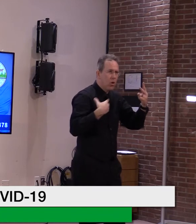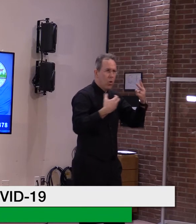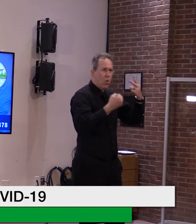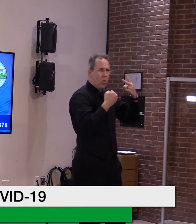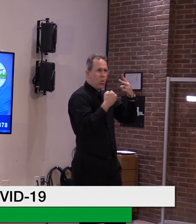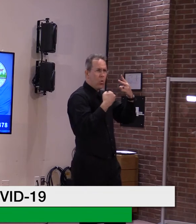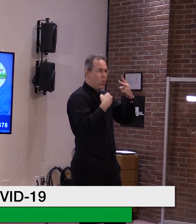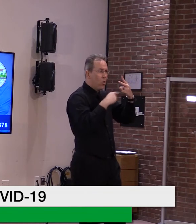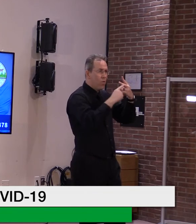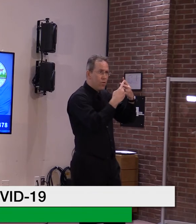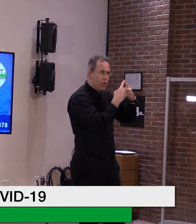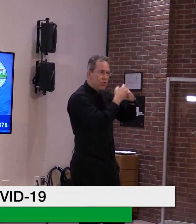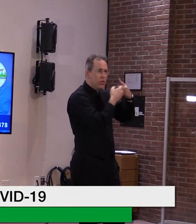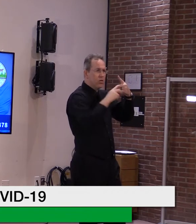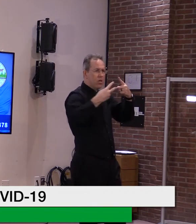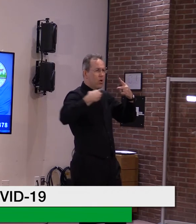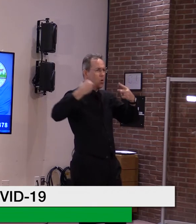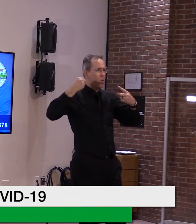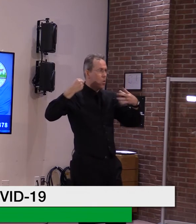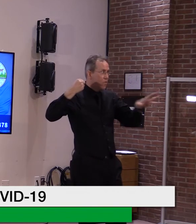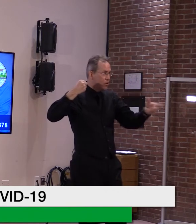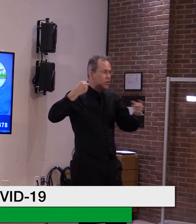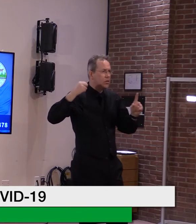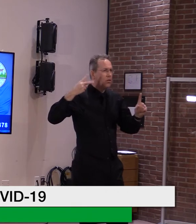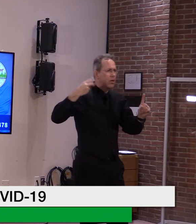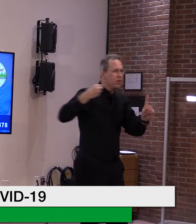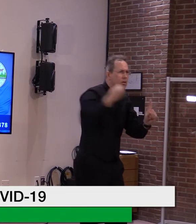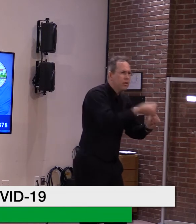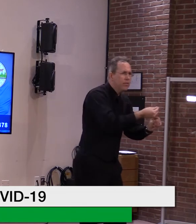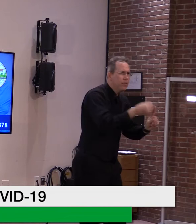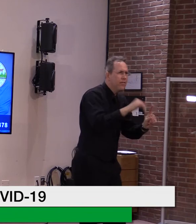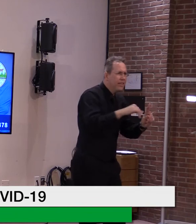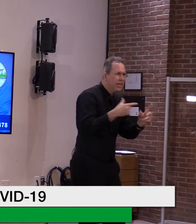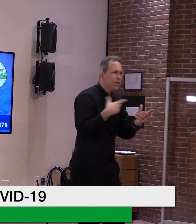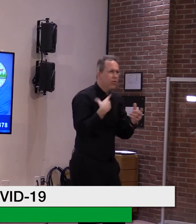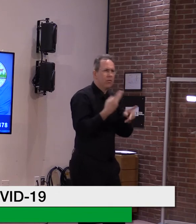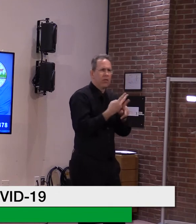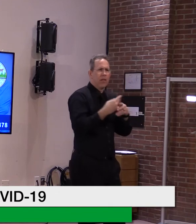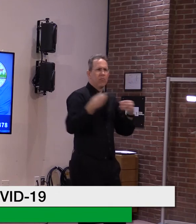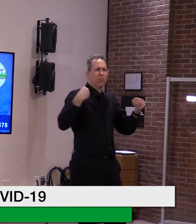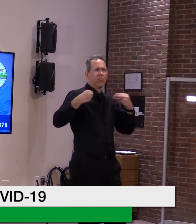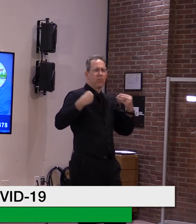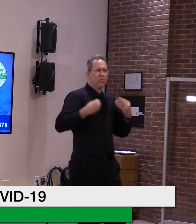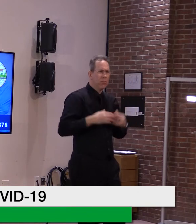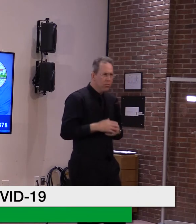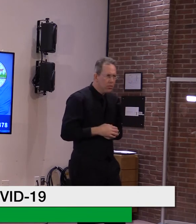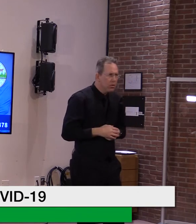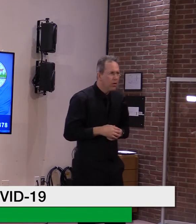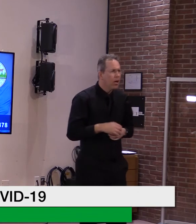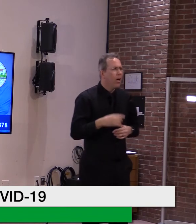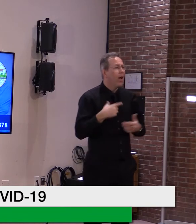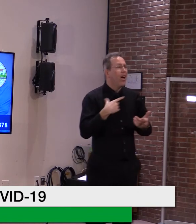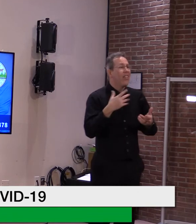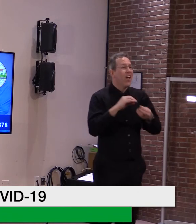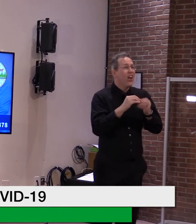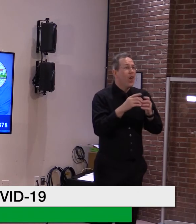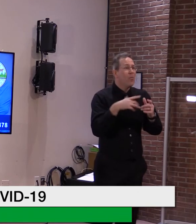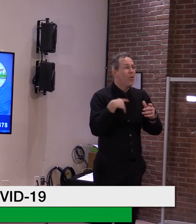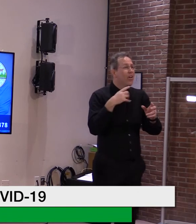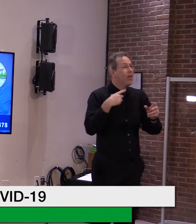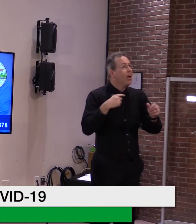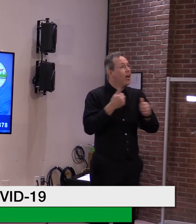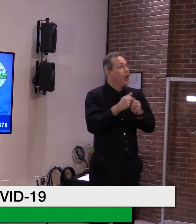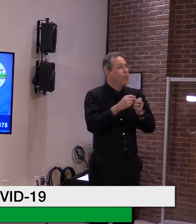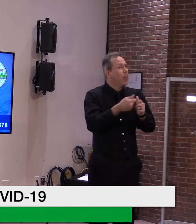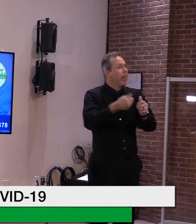doing that as well. But what you will find in some states that, and, and it will catch up sooner or later to them, um, is that